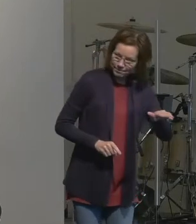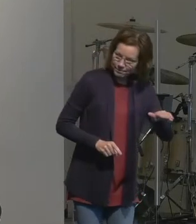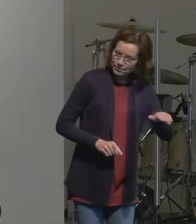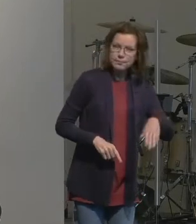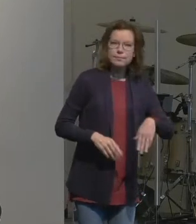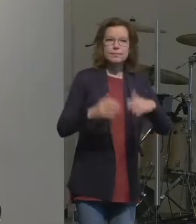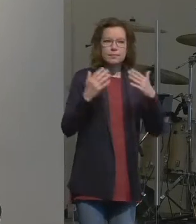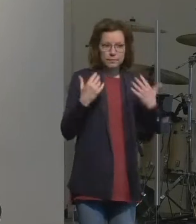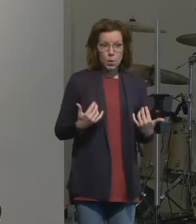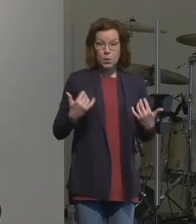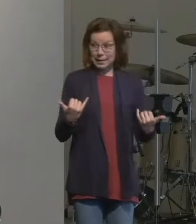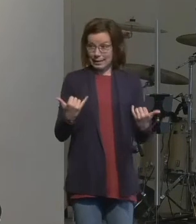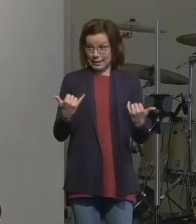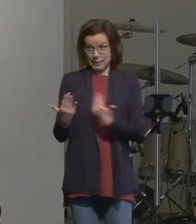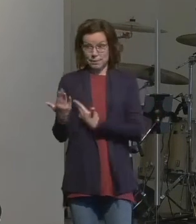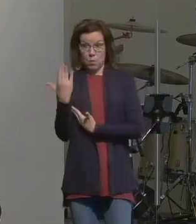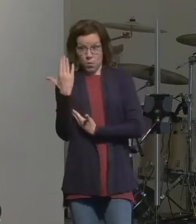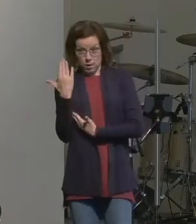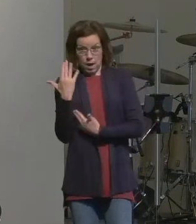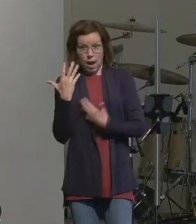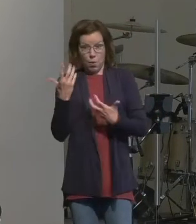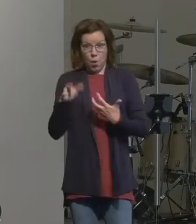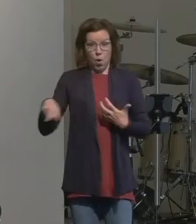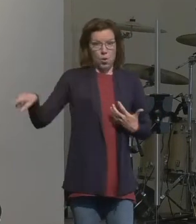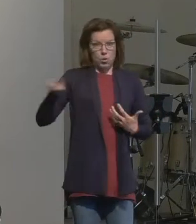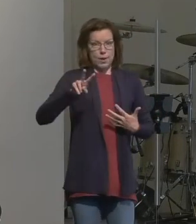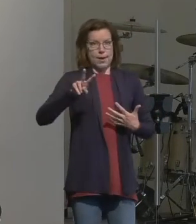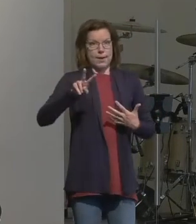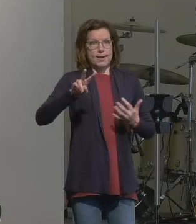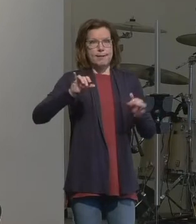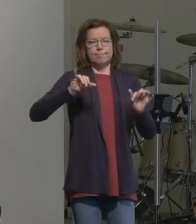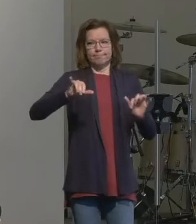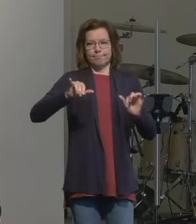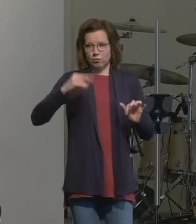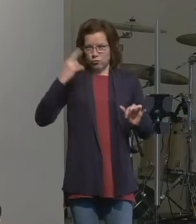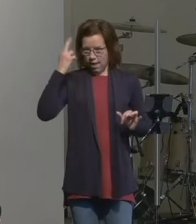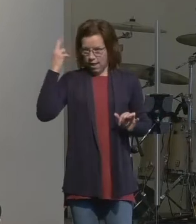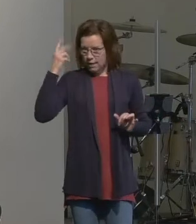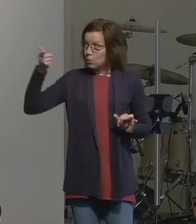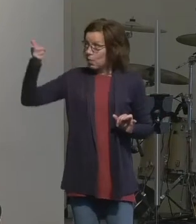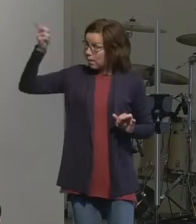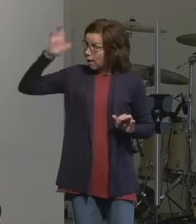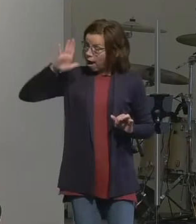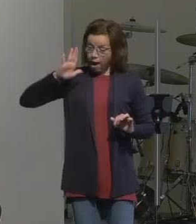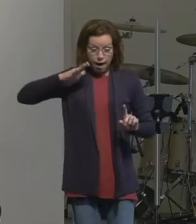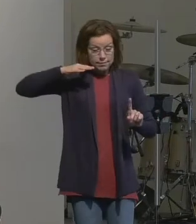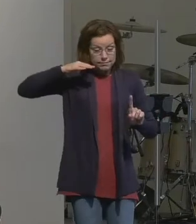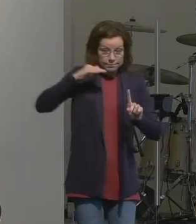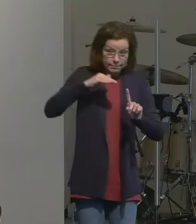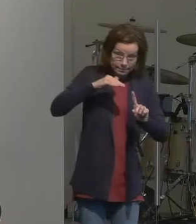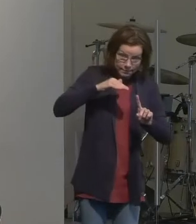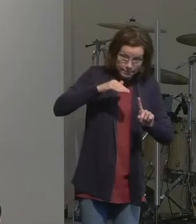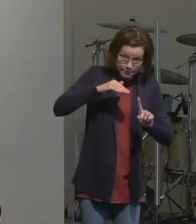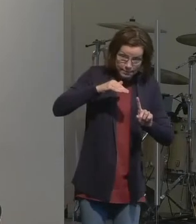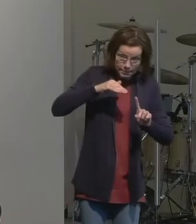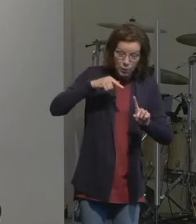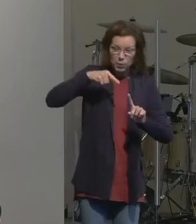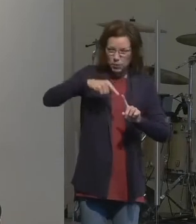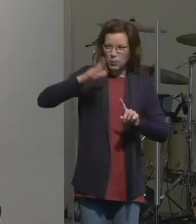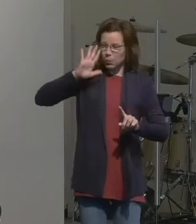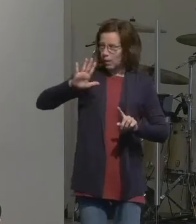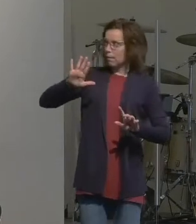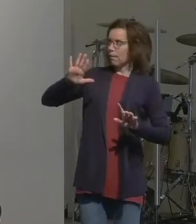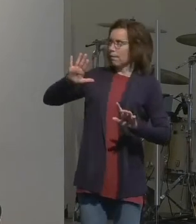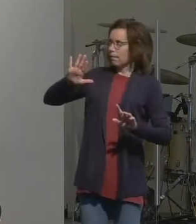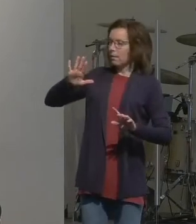This morning, what I want to impart on your hearts is that when God engages you, he does not leave you where he